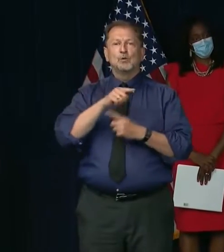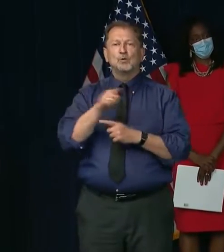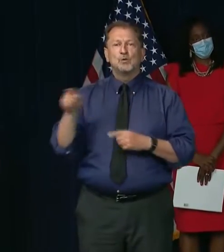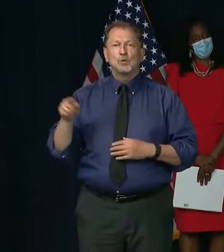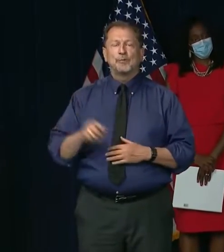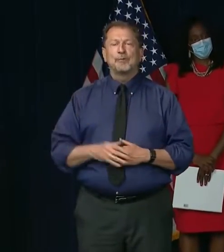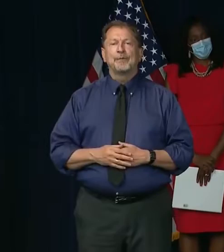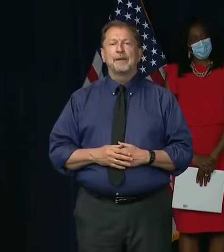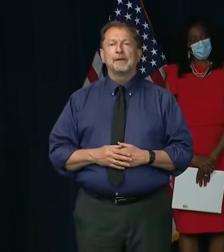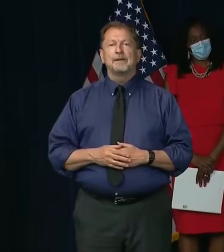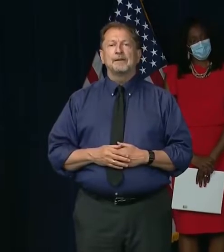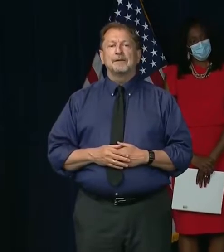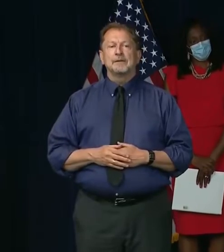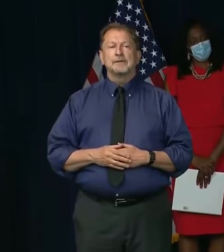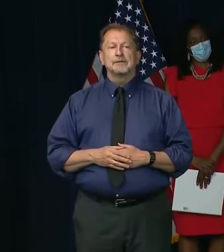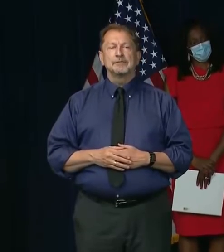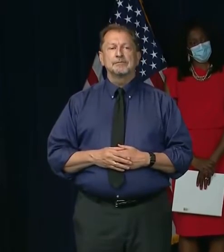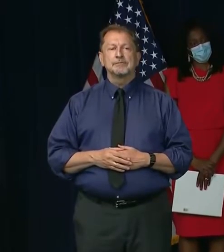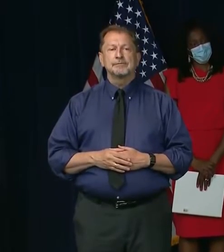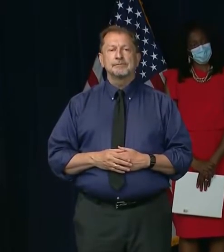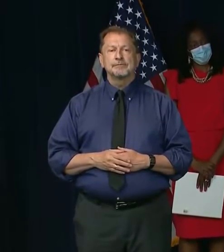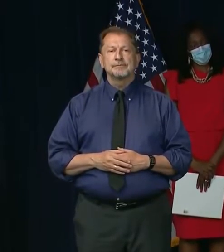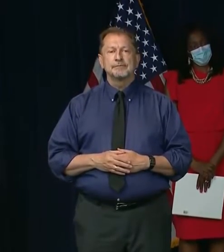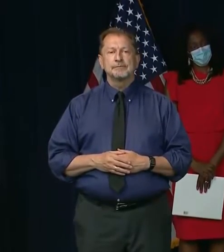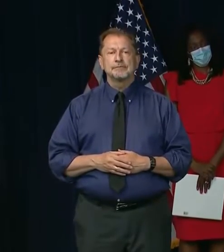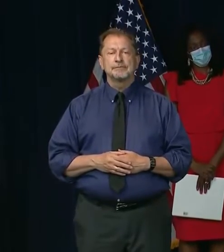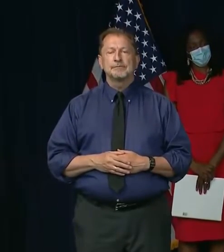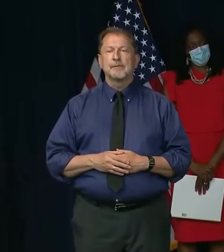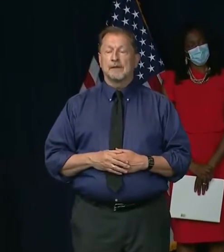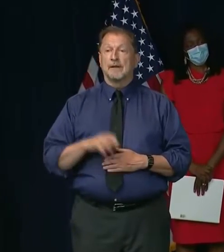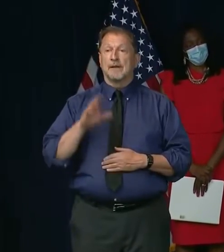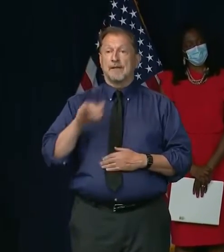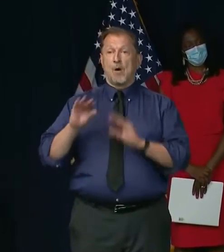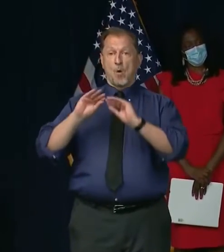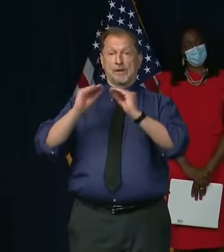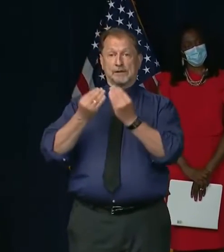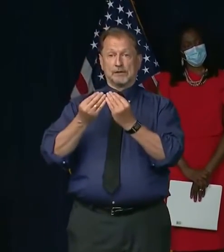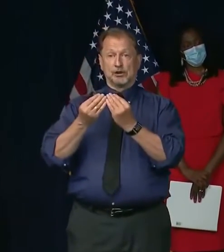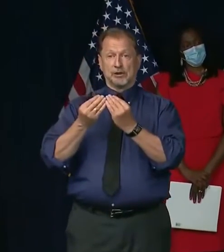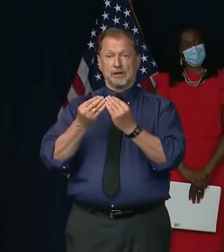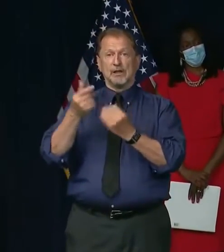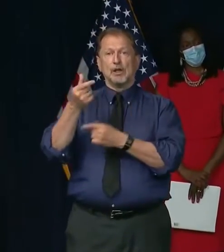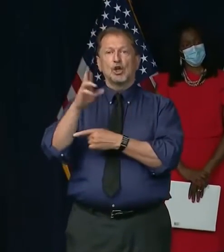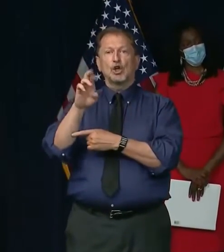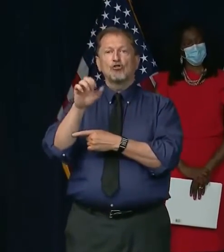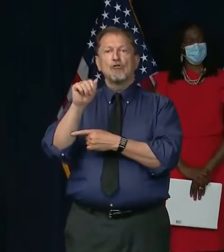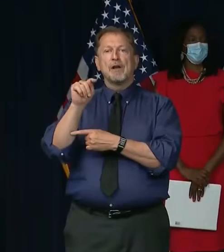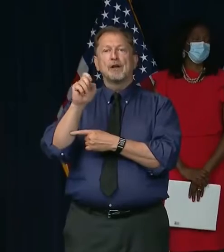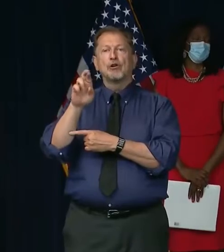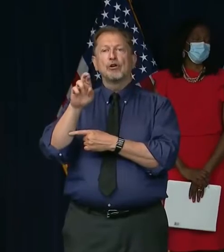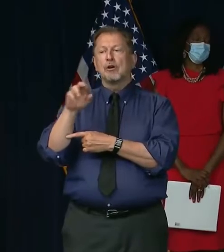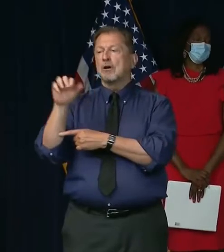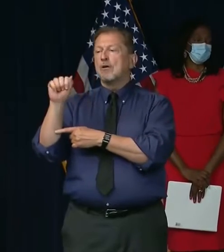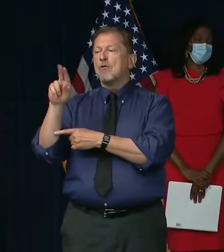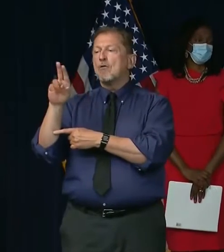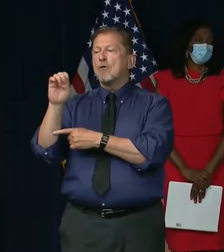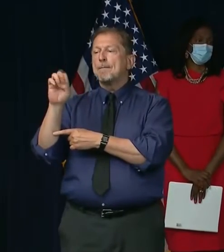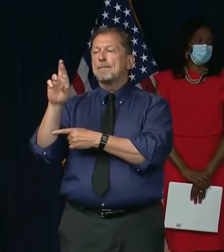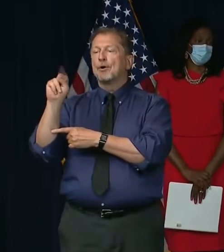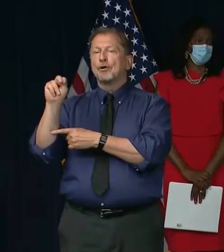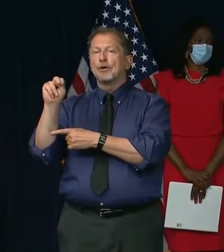You know, Greater Auburn Gresham Development Corporation, that's the community development corp that I